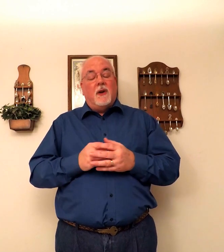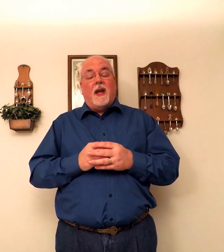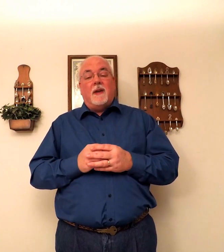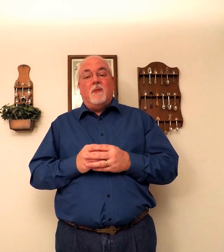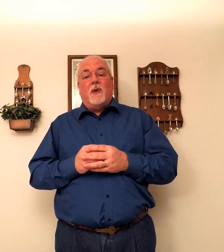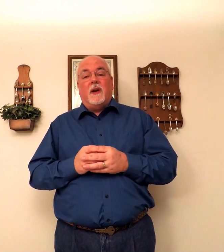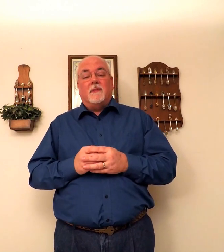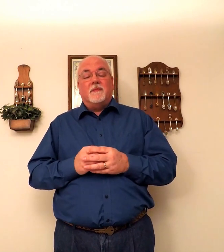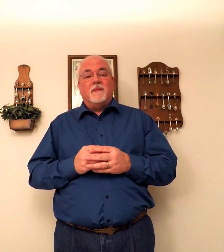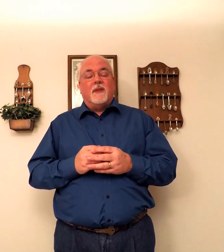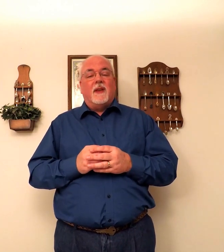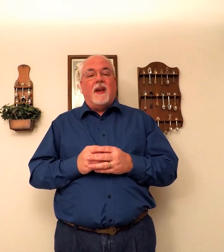glad morning.